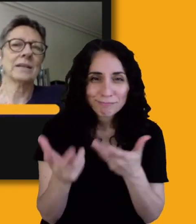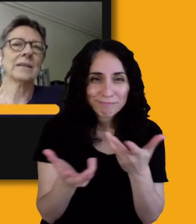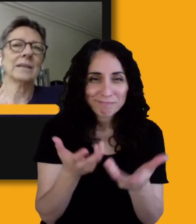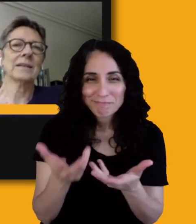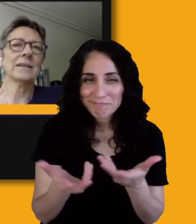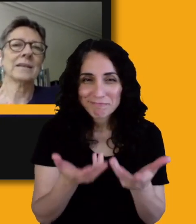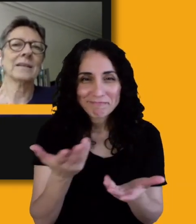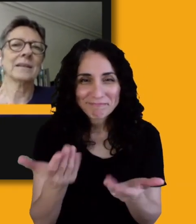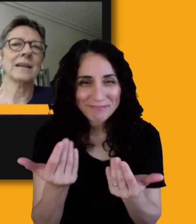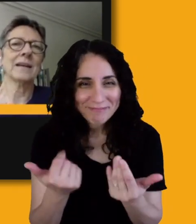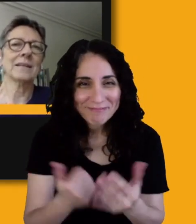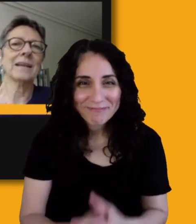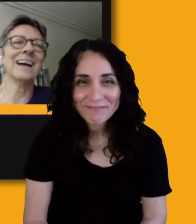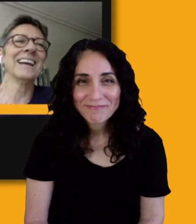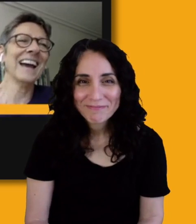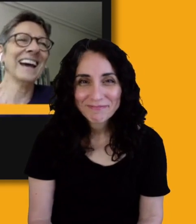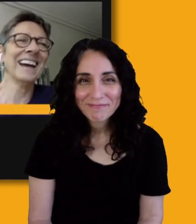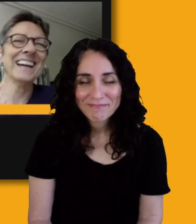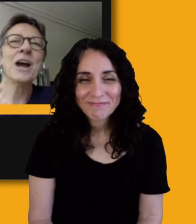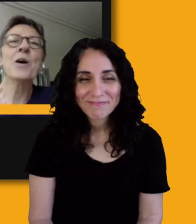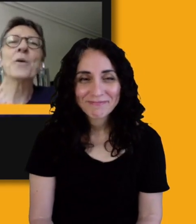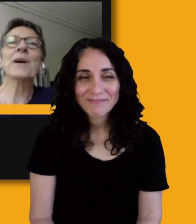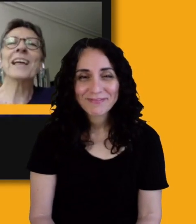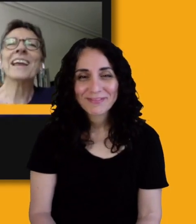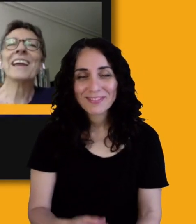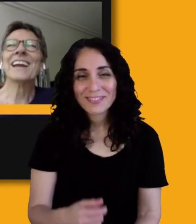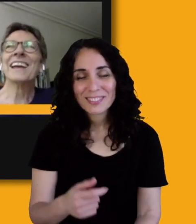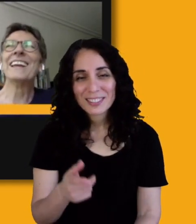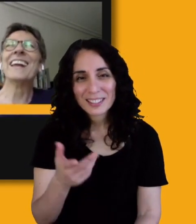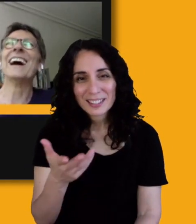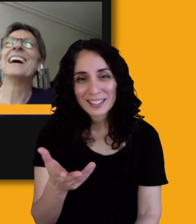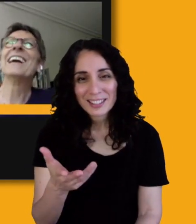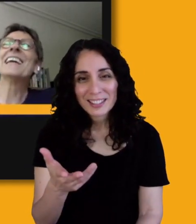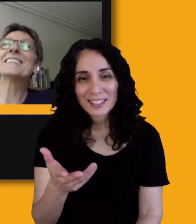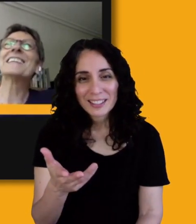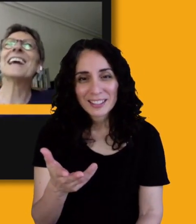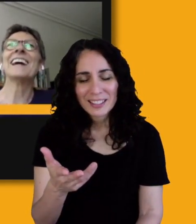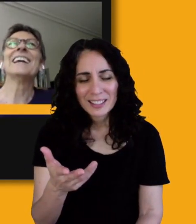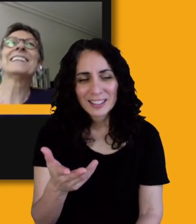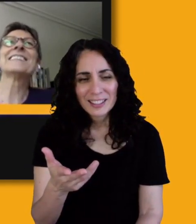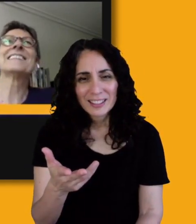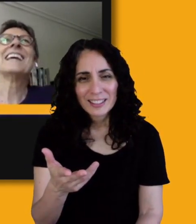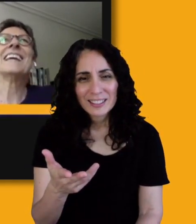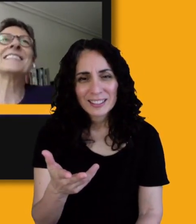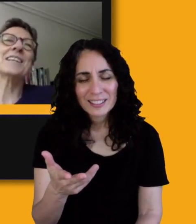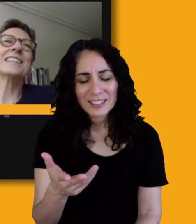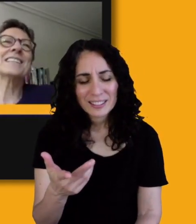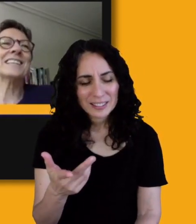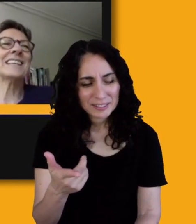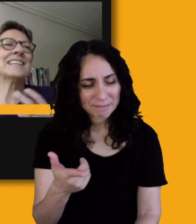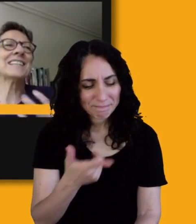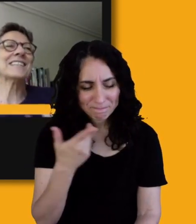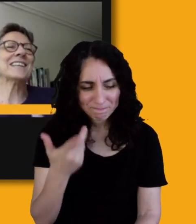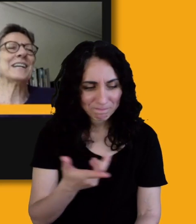at any point to say exactly what it is. Yeah, it's, it's, it's, it's, um,